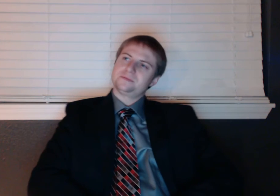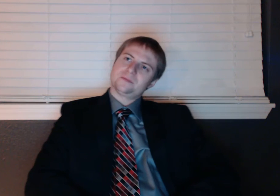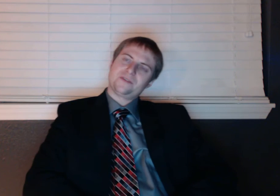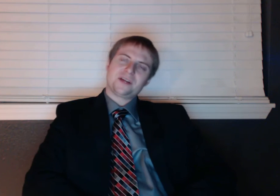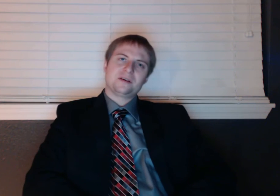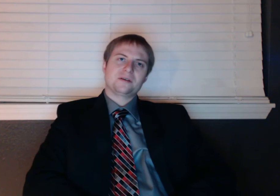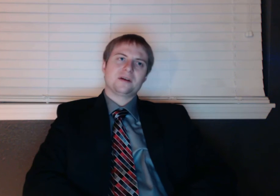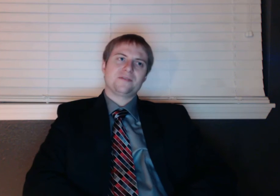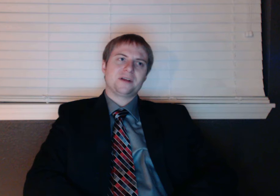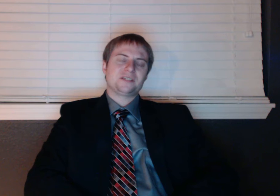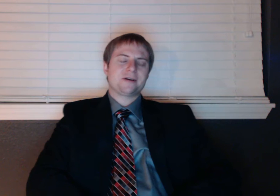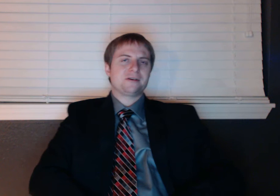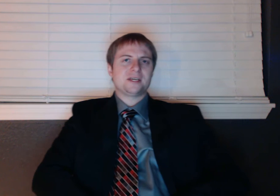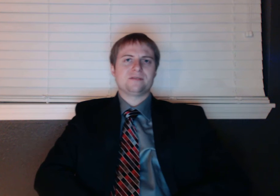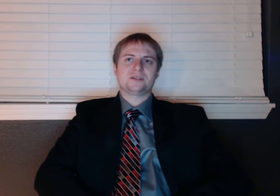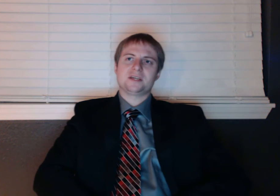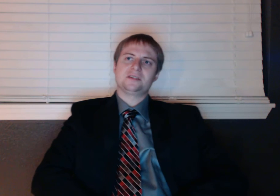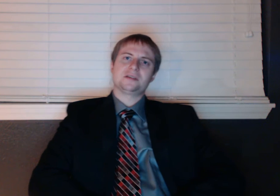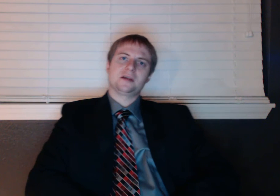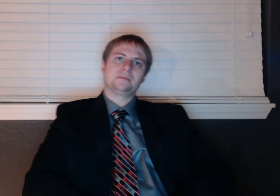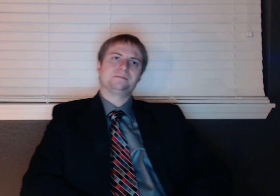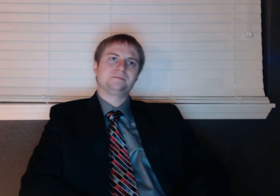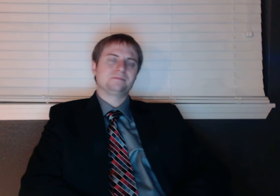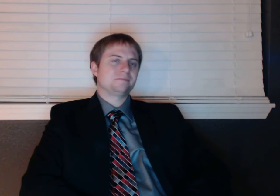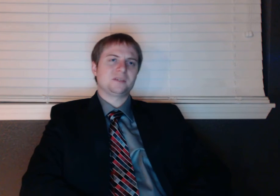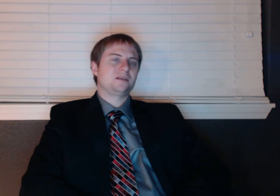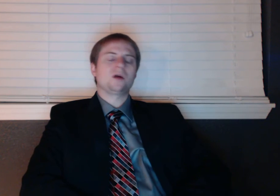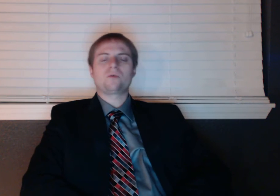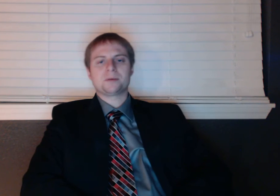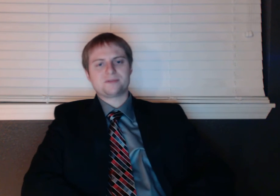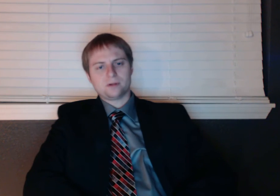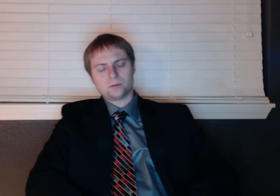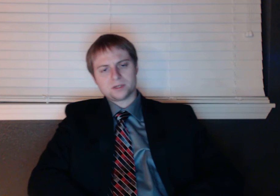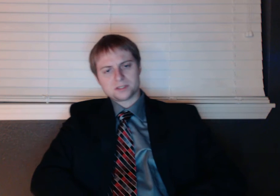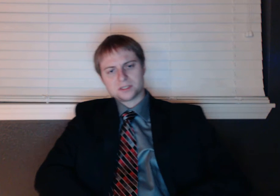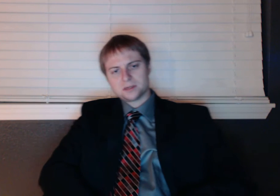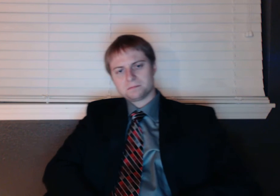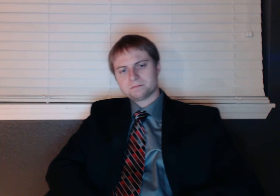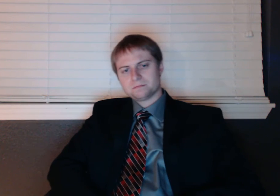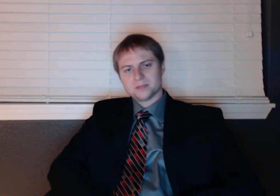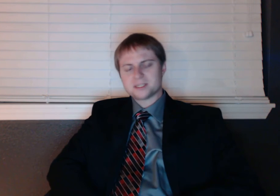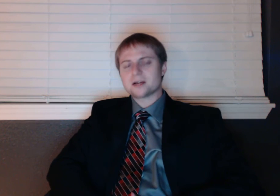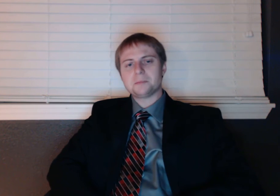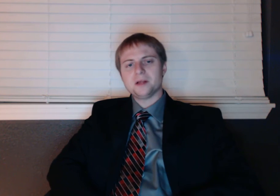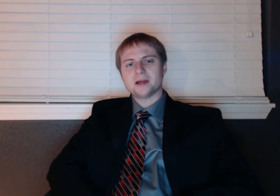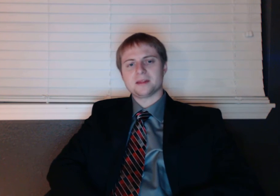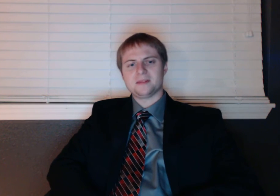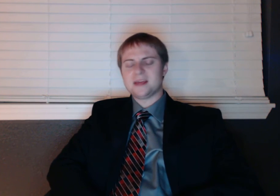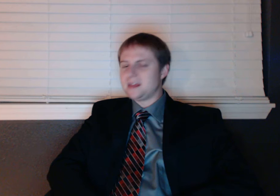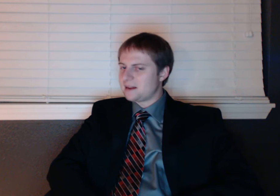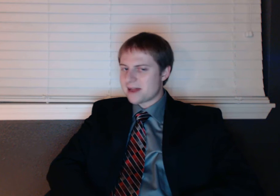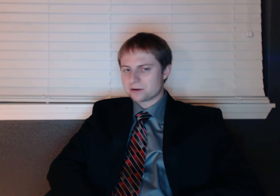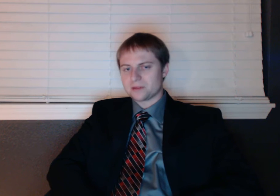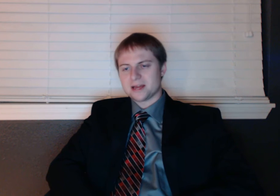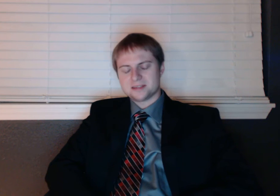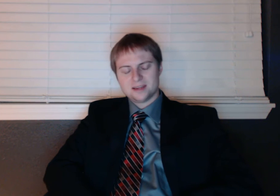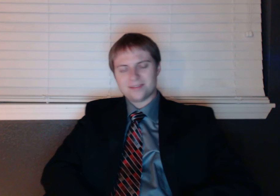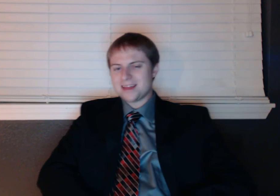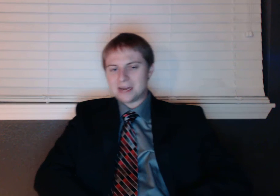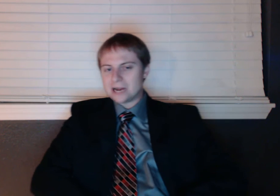I forgot the other, I forgot the Secretary of State's name. Donald Roosevelt was. It's not going to be like them. They can't handle that. They